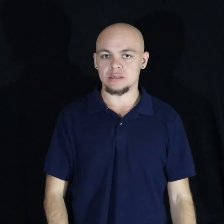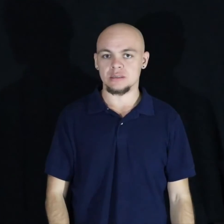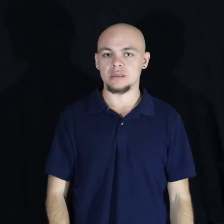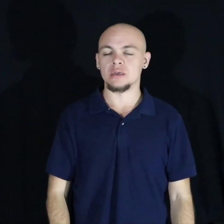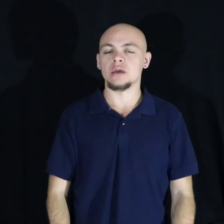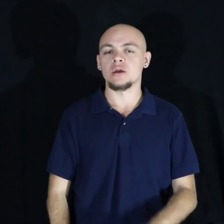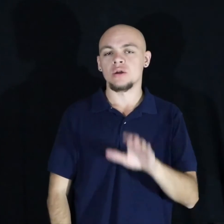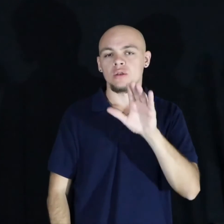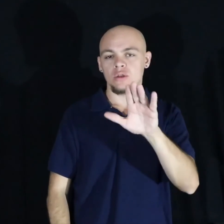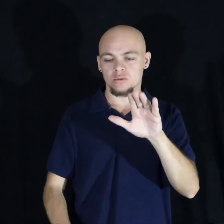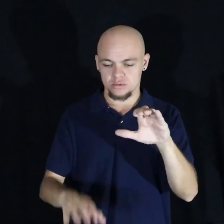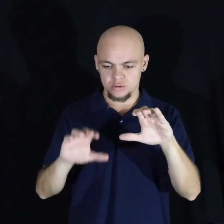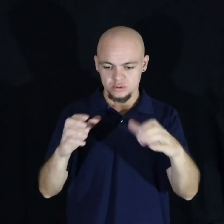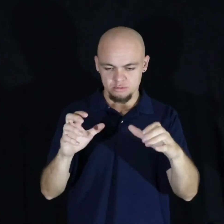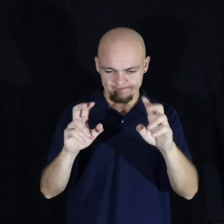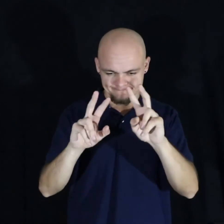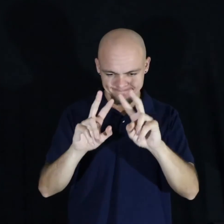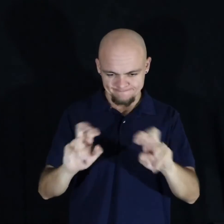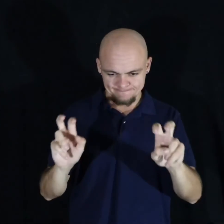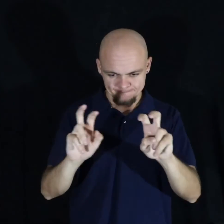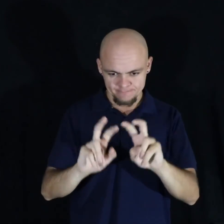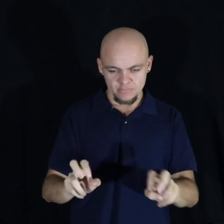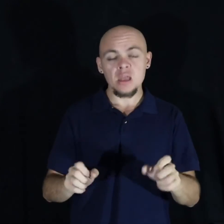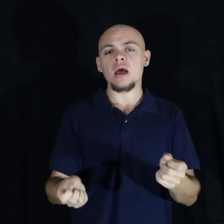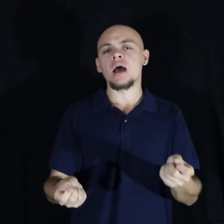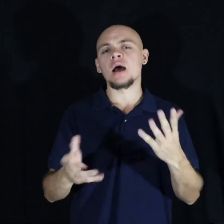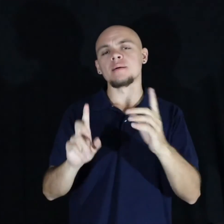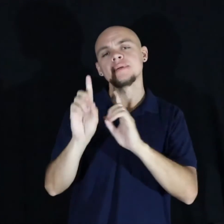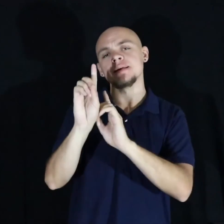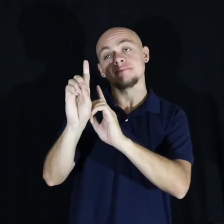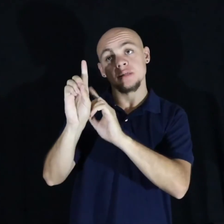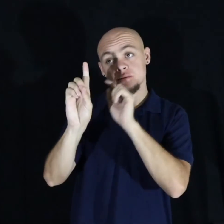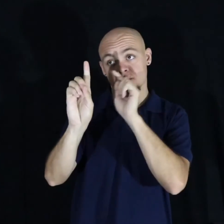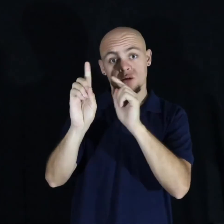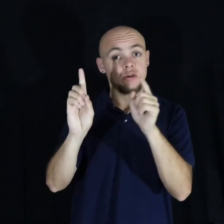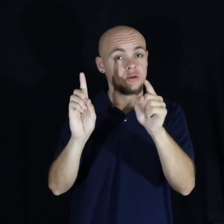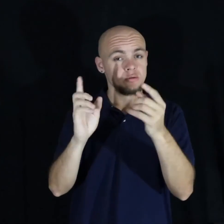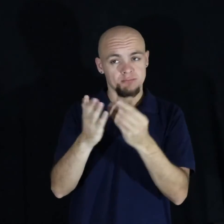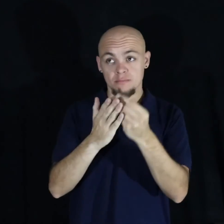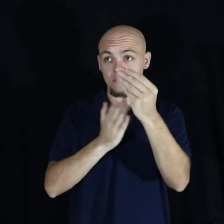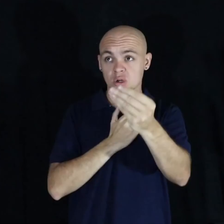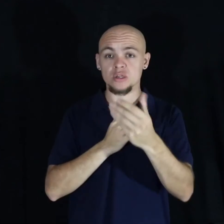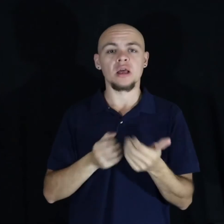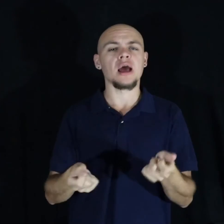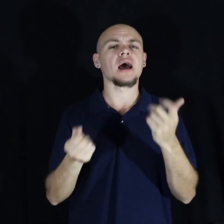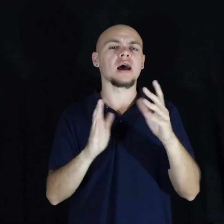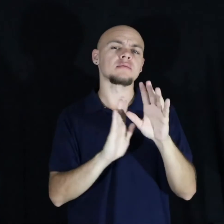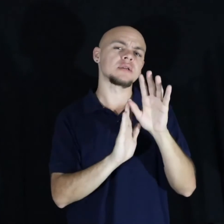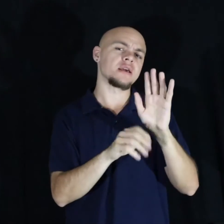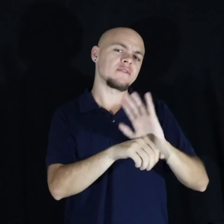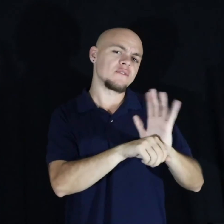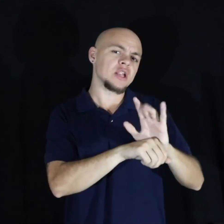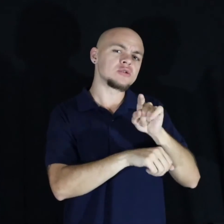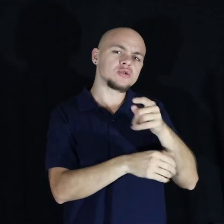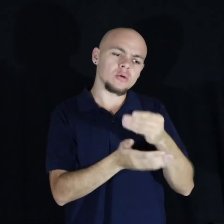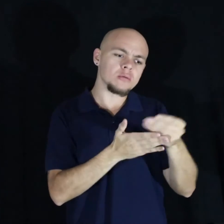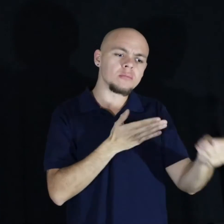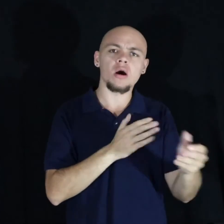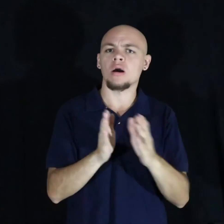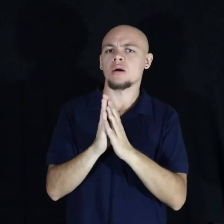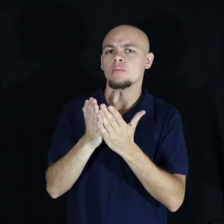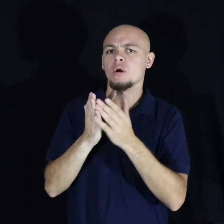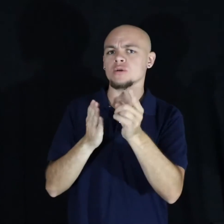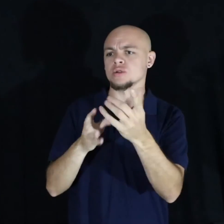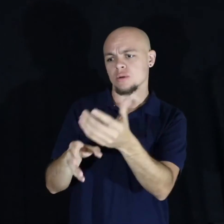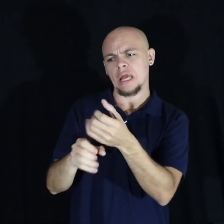Audit your circle. How many mentorships have been purchased? How many videos have you bought? How many books have you